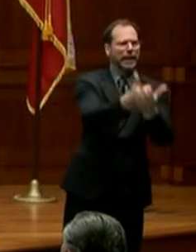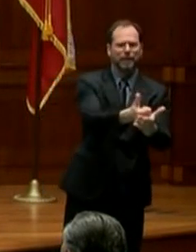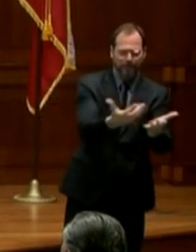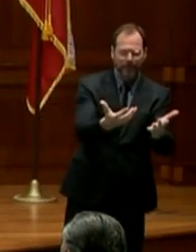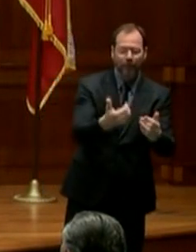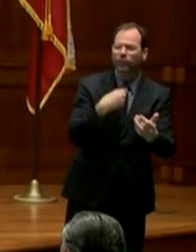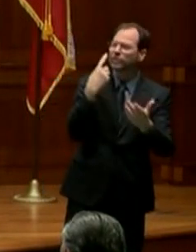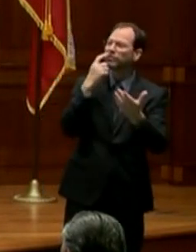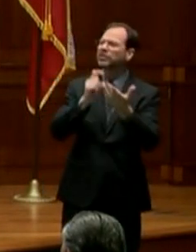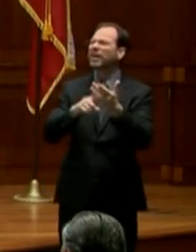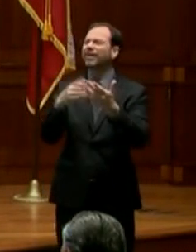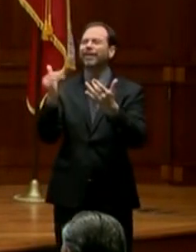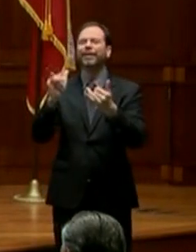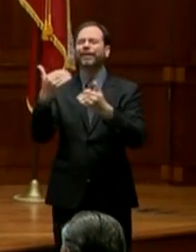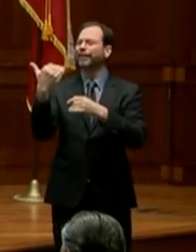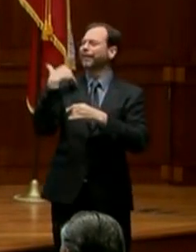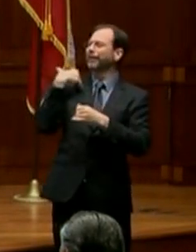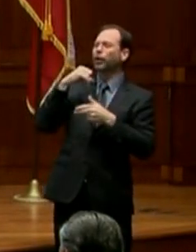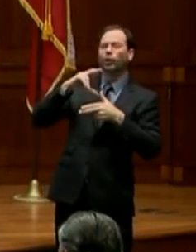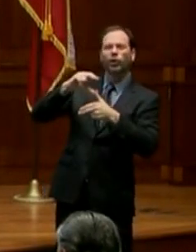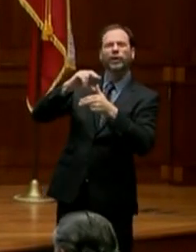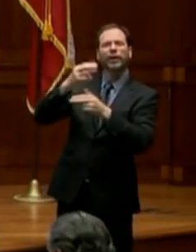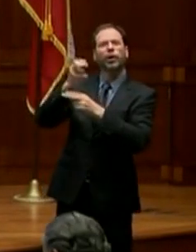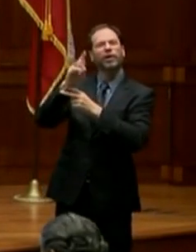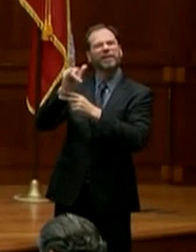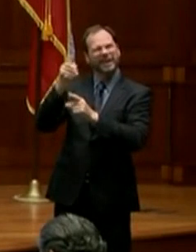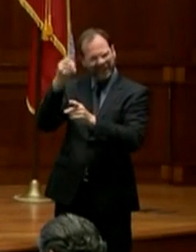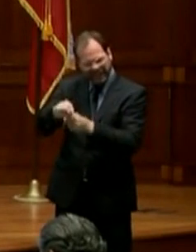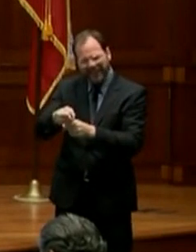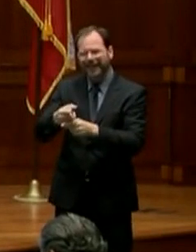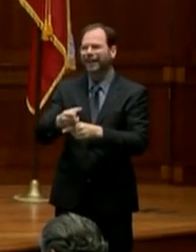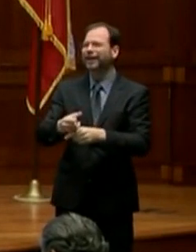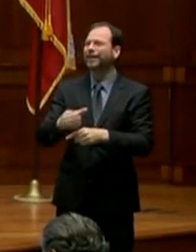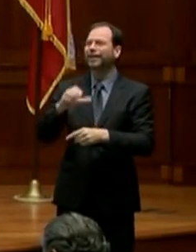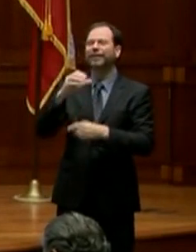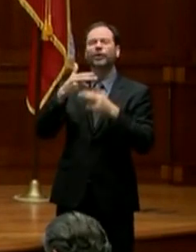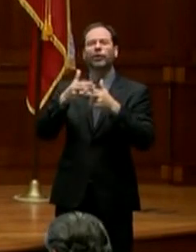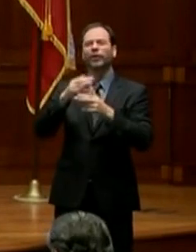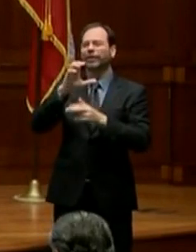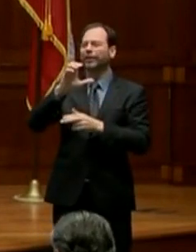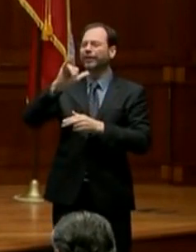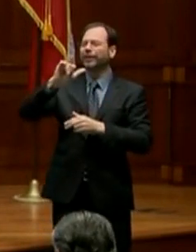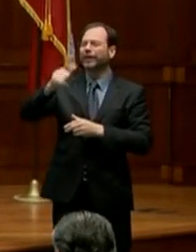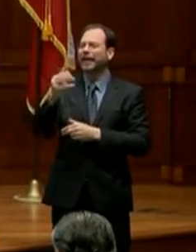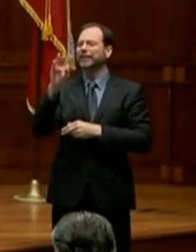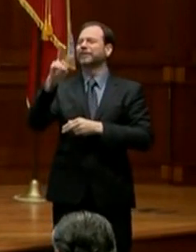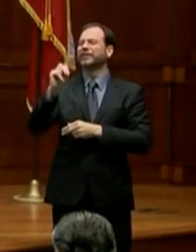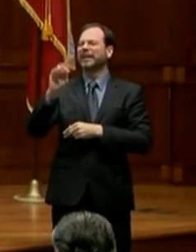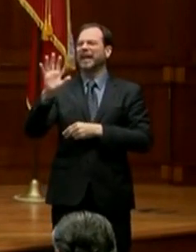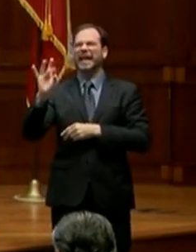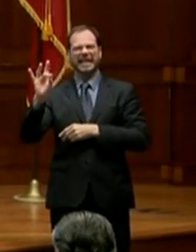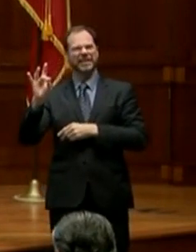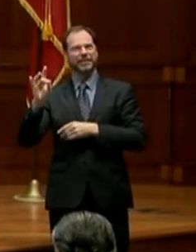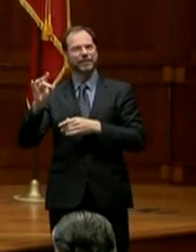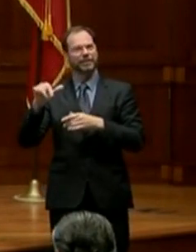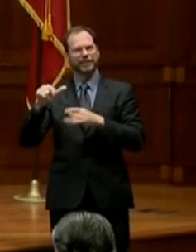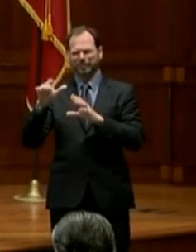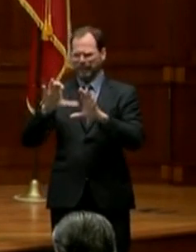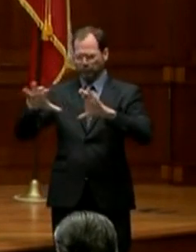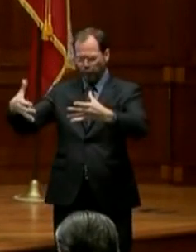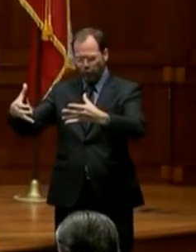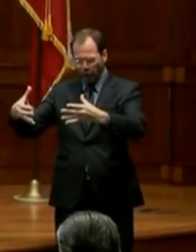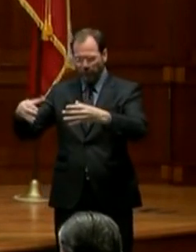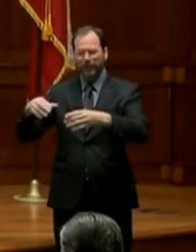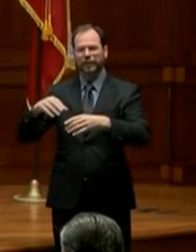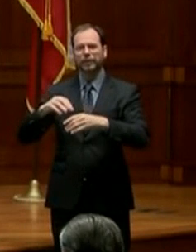in the aftermath of Hurricane Harvey when we saw the Cajun Navy or we saw just individuals from